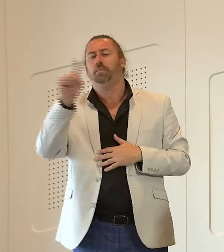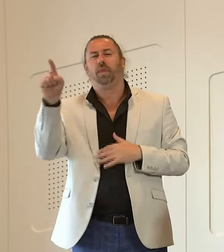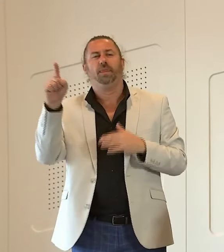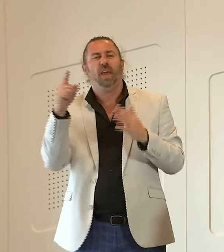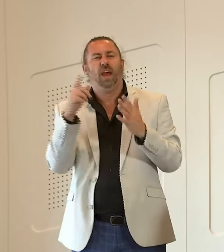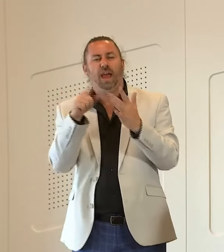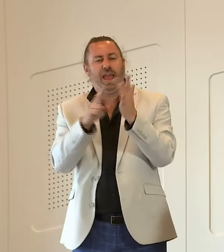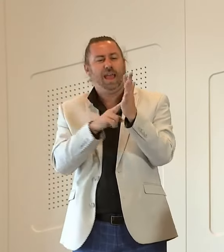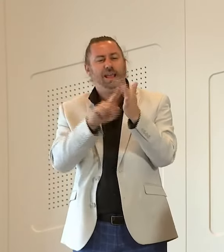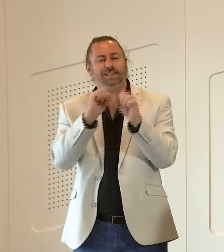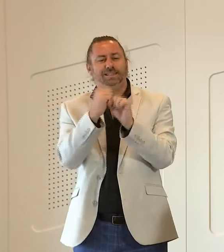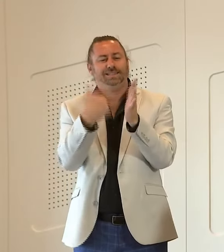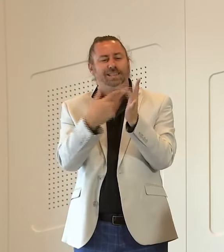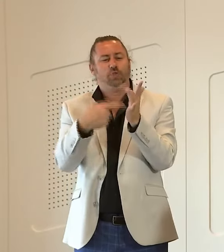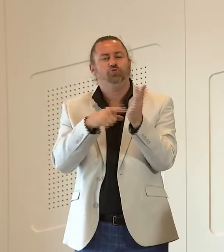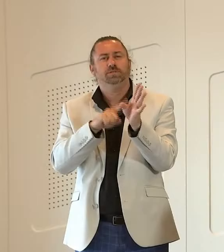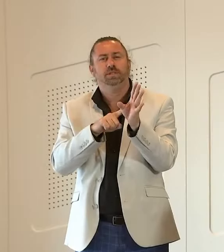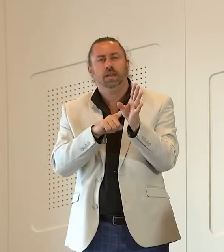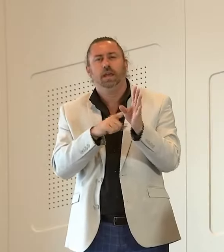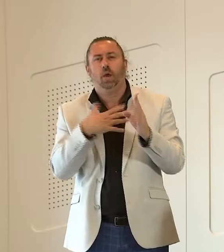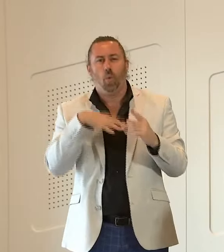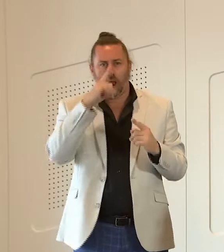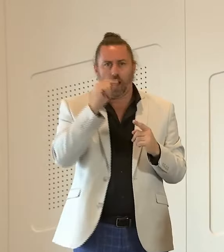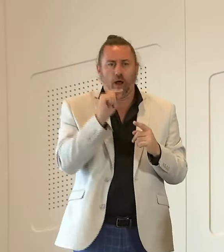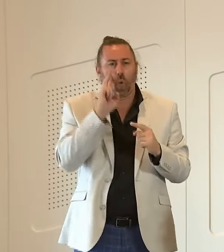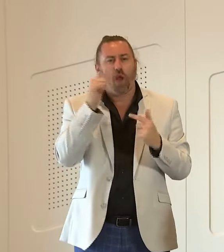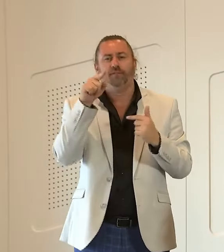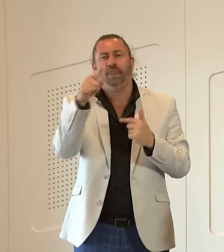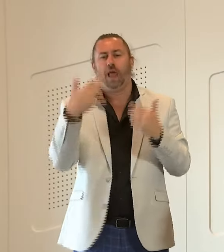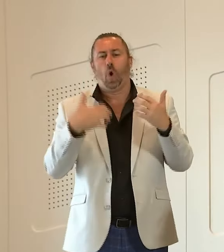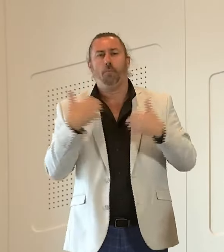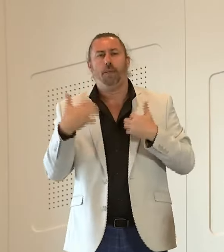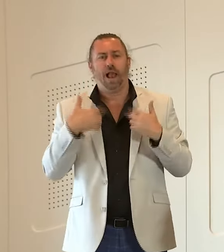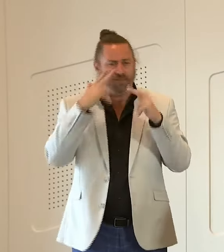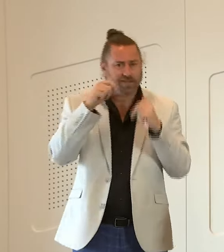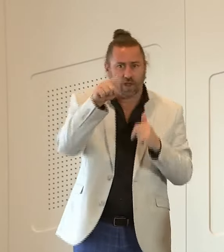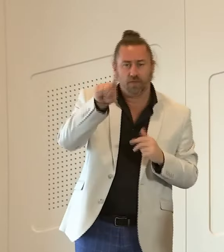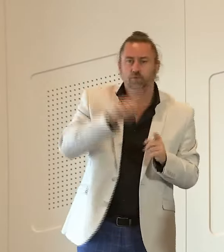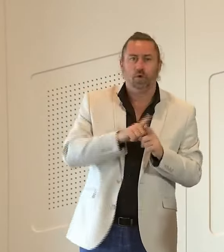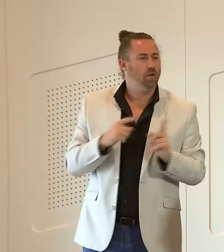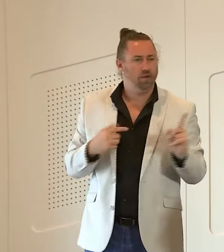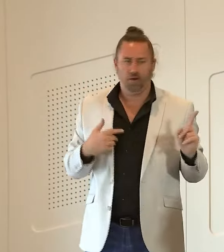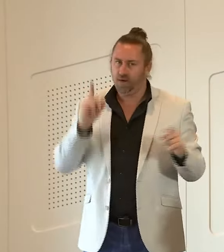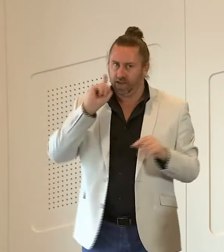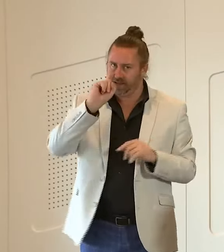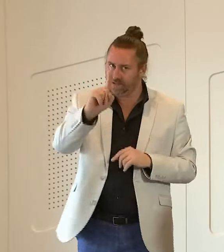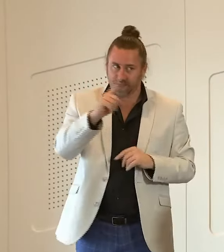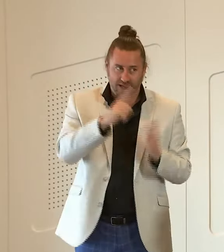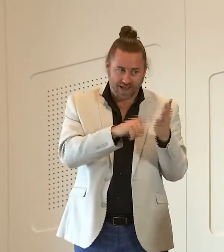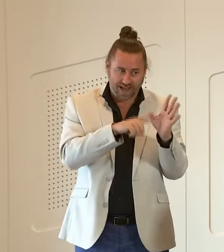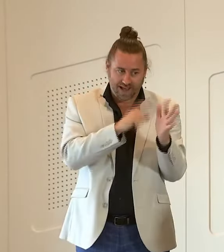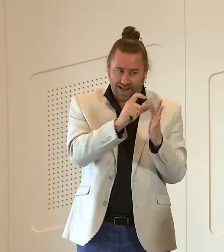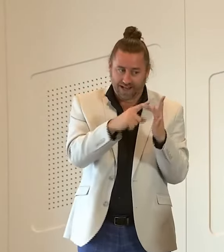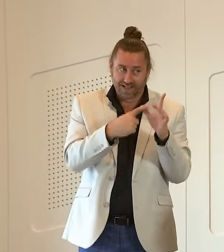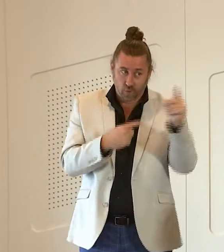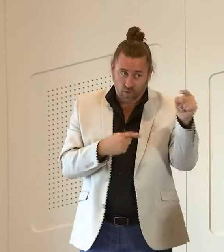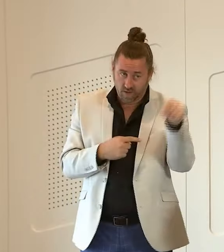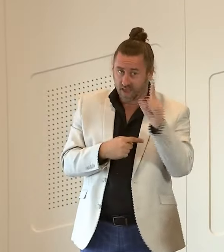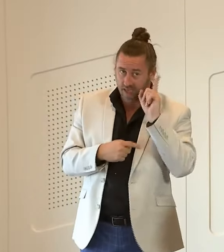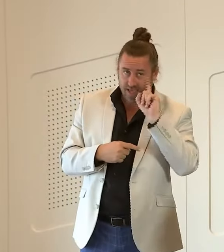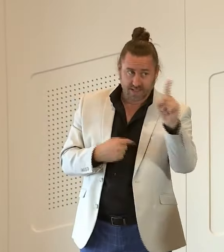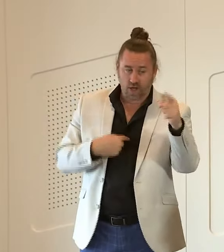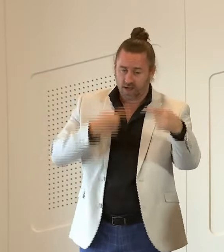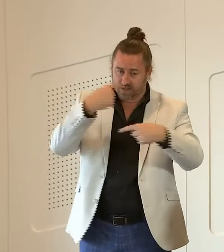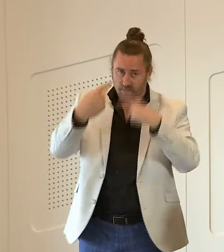because we have other robust agencies in this state i went through those at length yesterday lydia you were there at the press conference